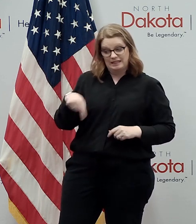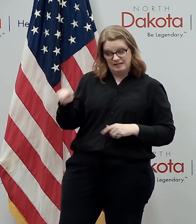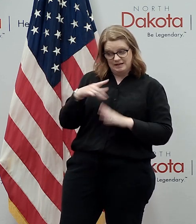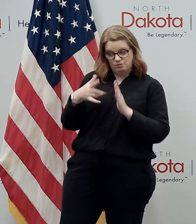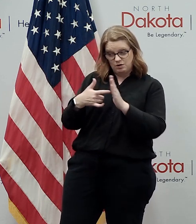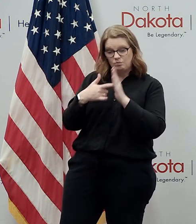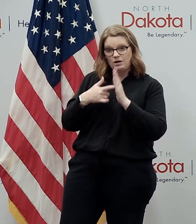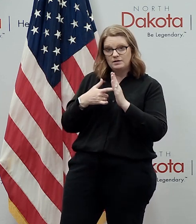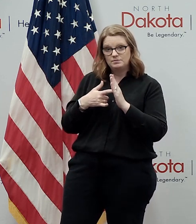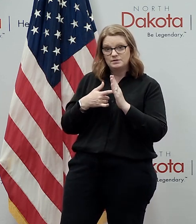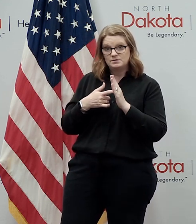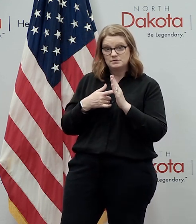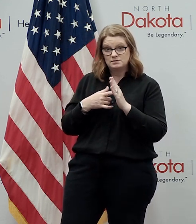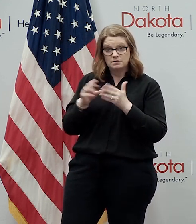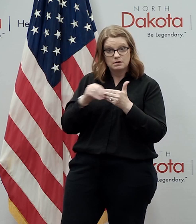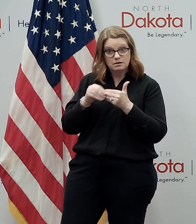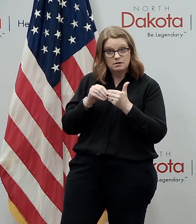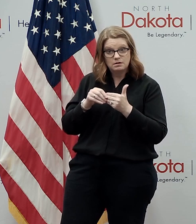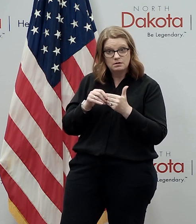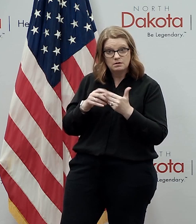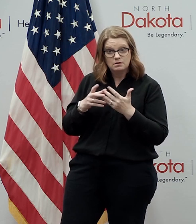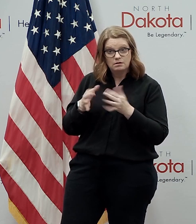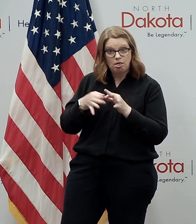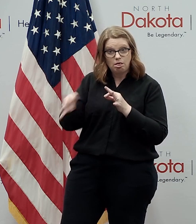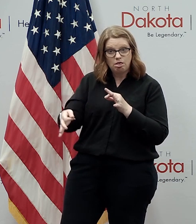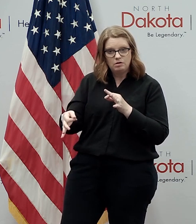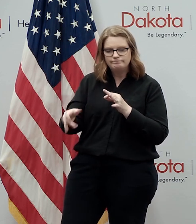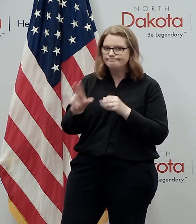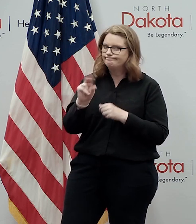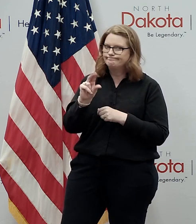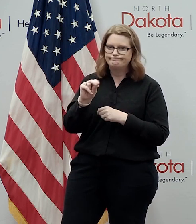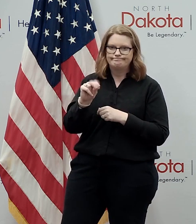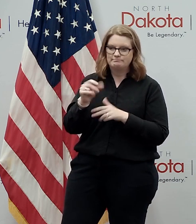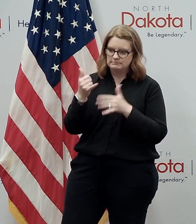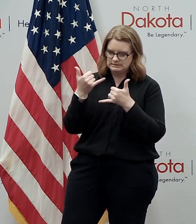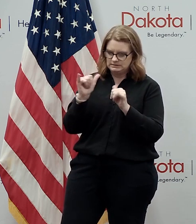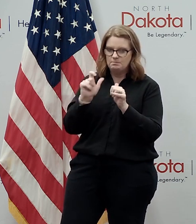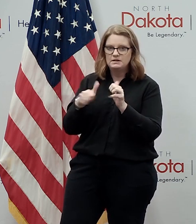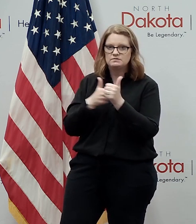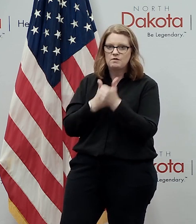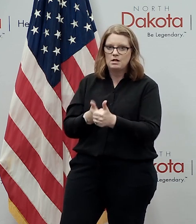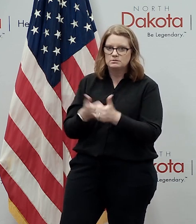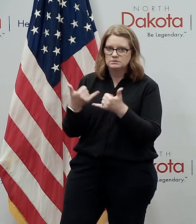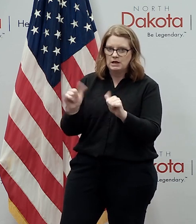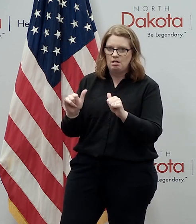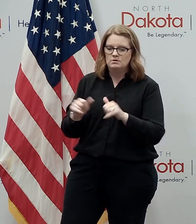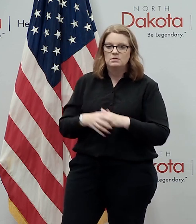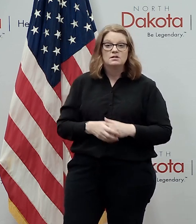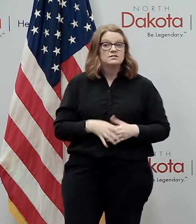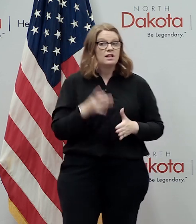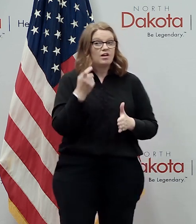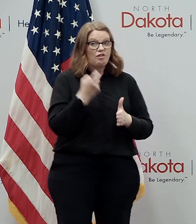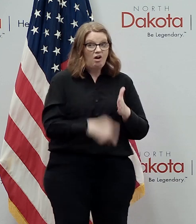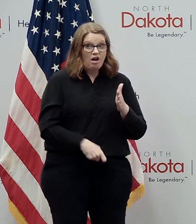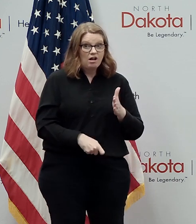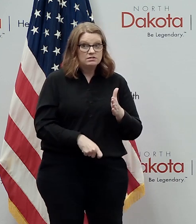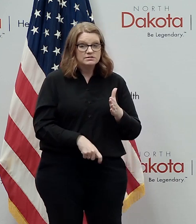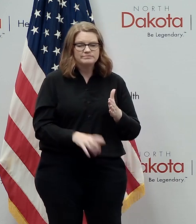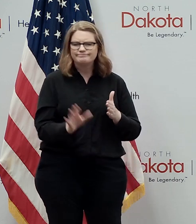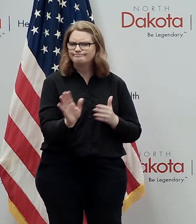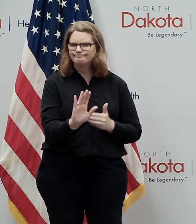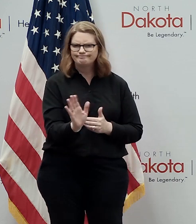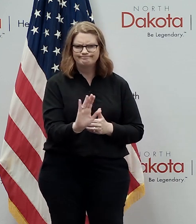will not be loosened or delayed due to the covid19 pandemic costs should not be a barrier to